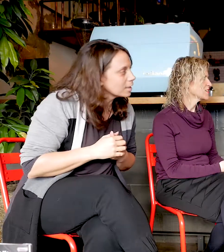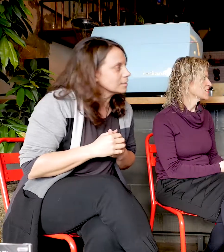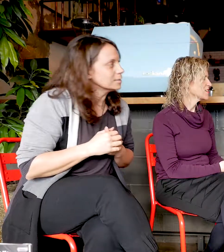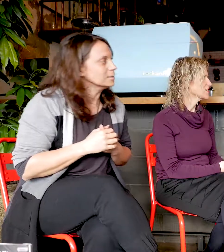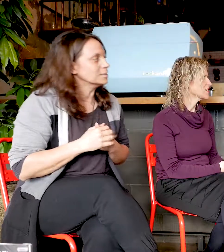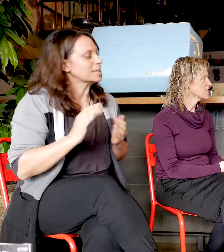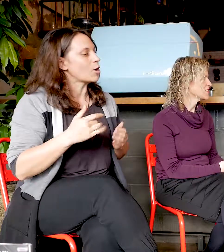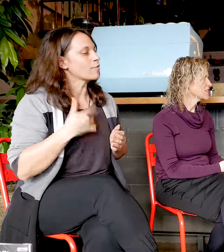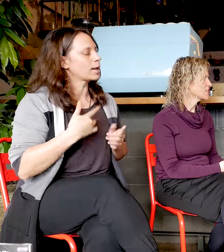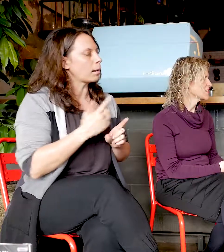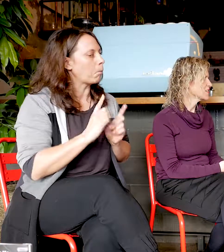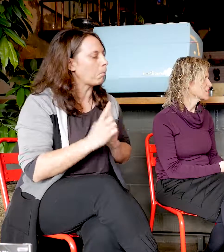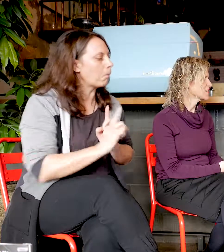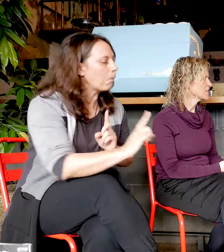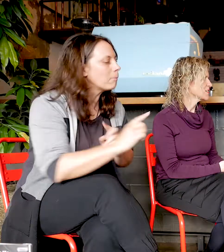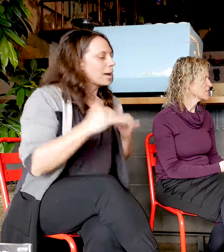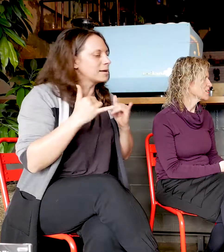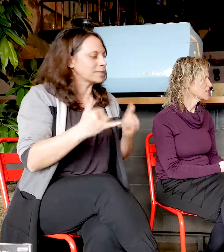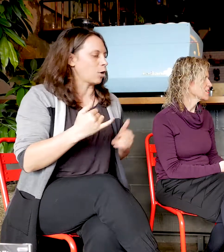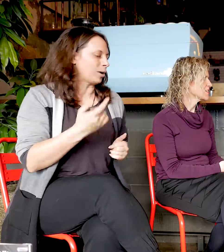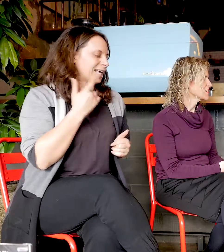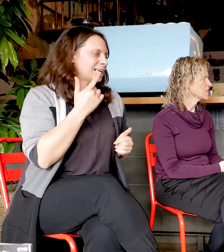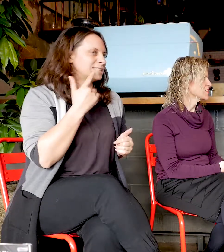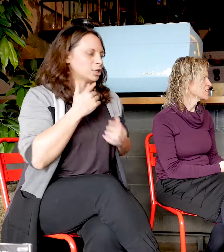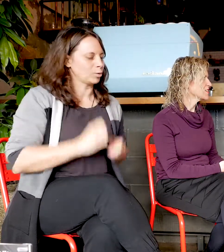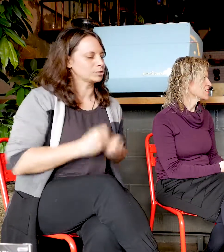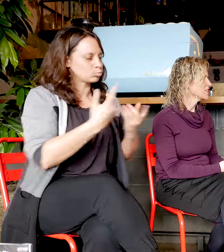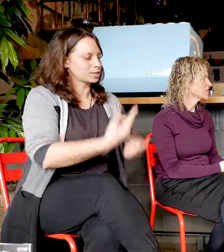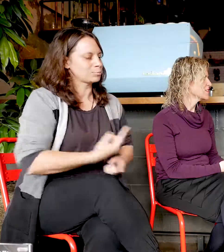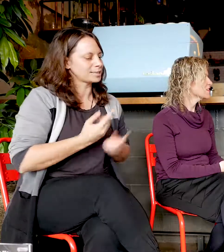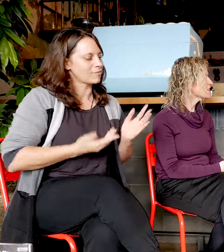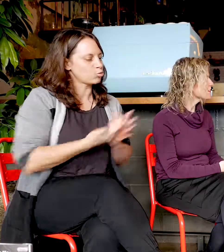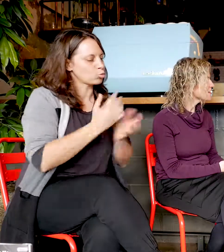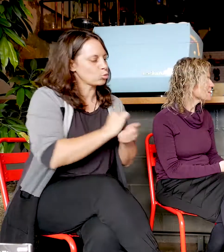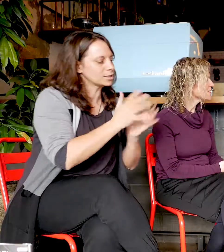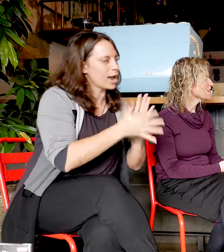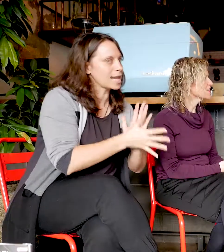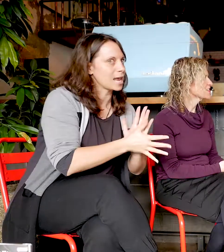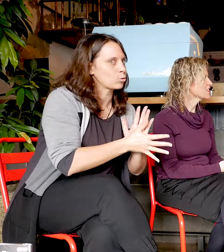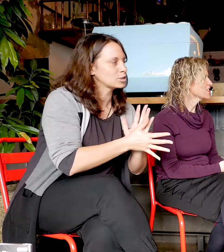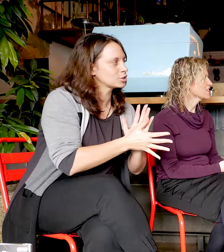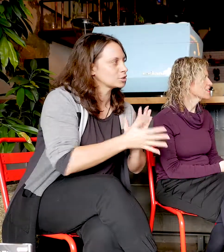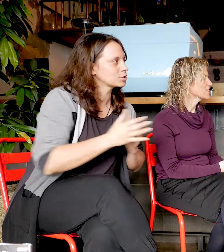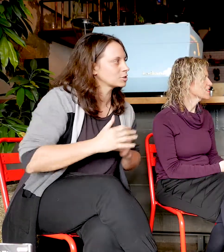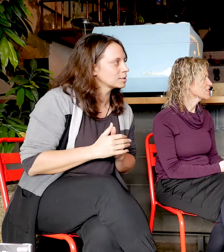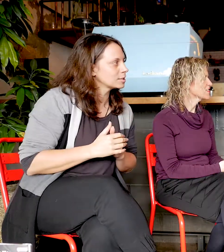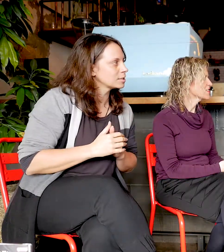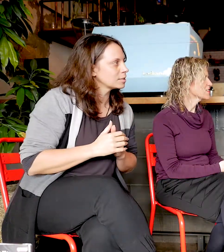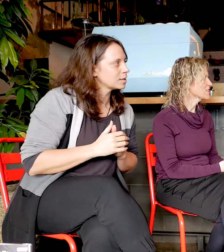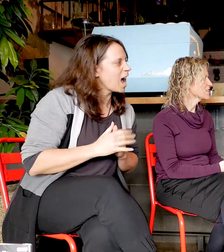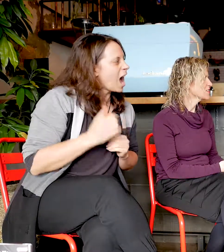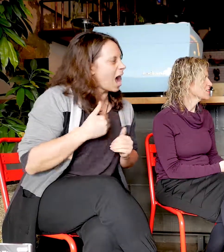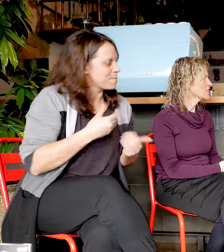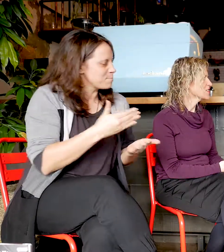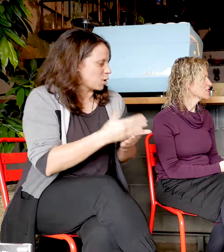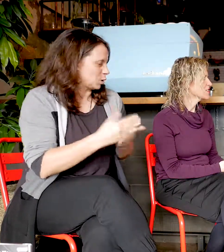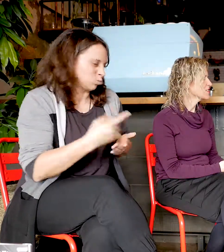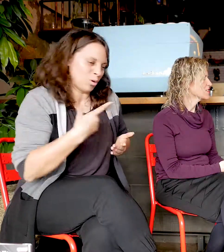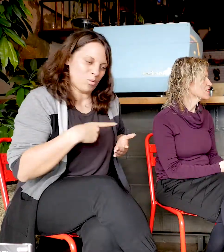yeah, and I actually find it easier to say things in sign than I do in spoken English. I just, I'm not really sure why that is. think it's just,